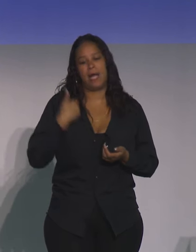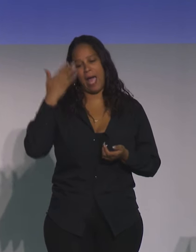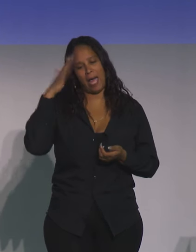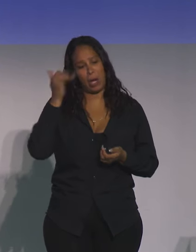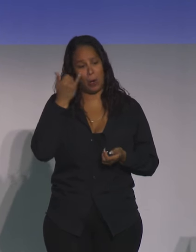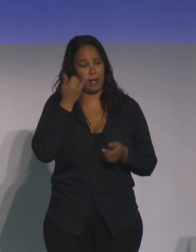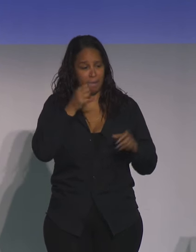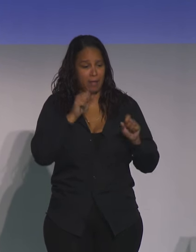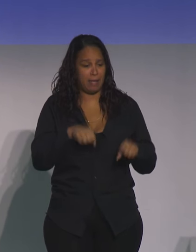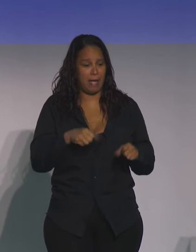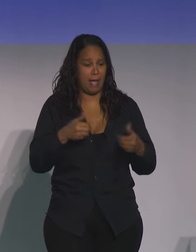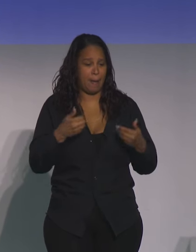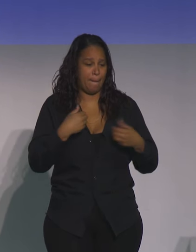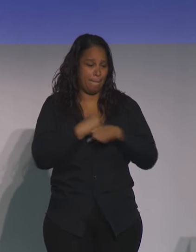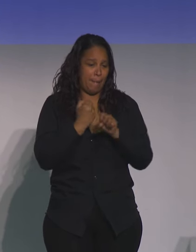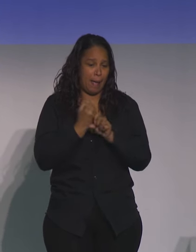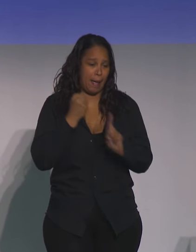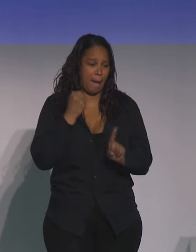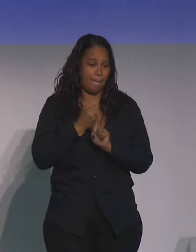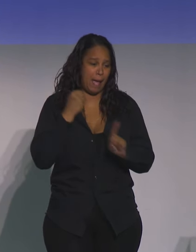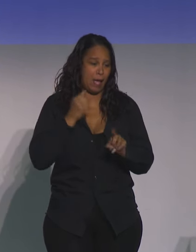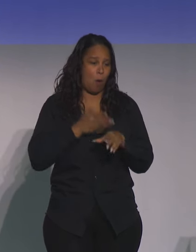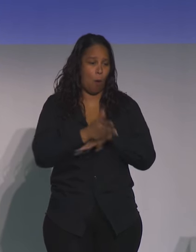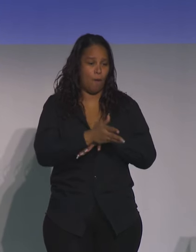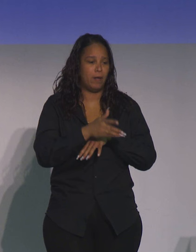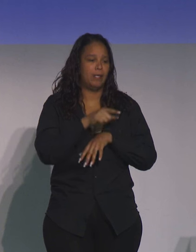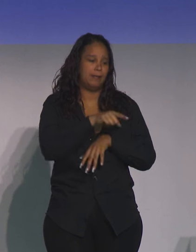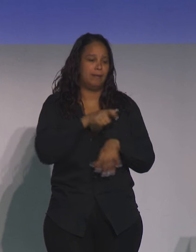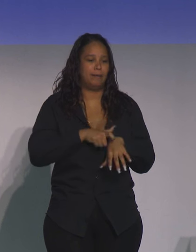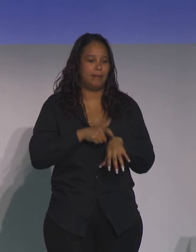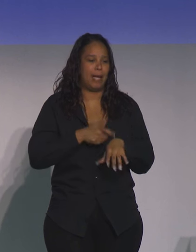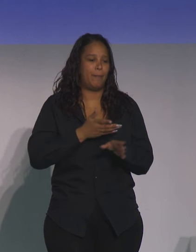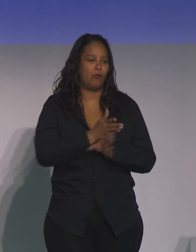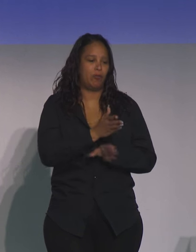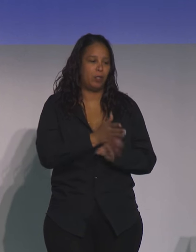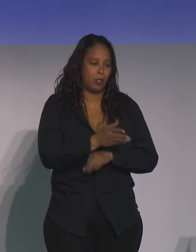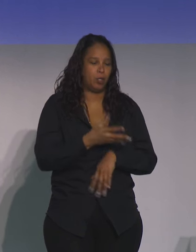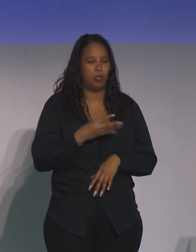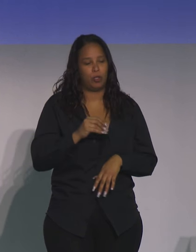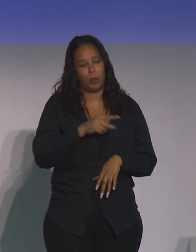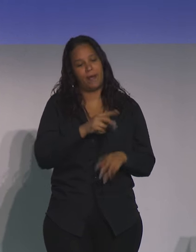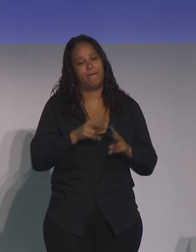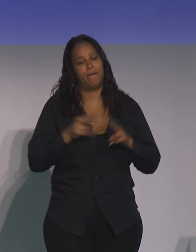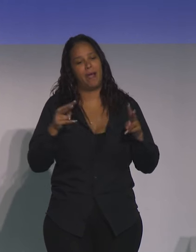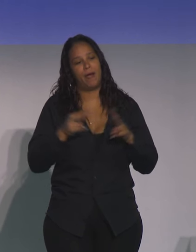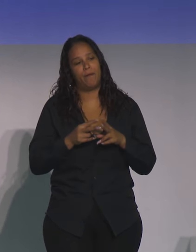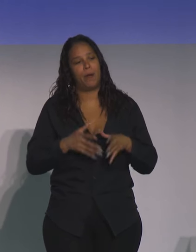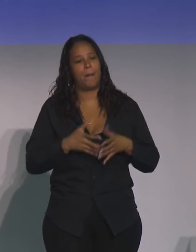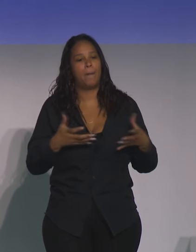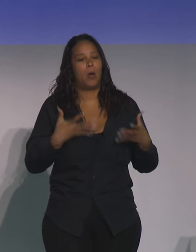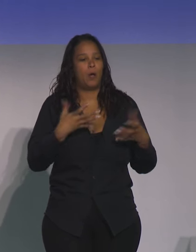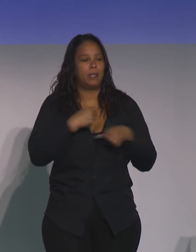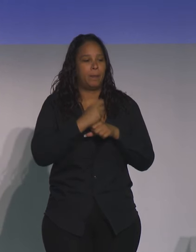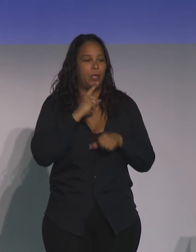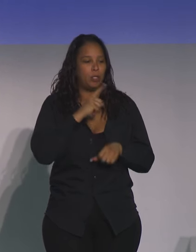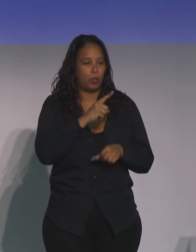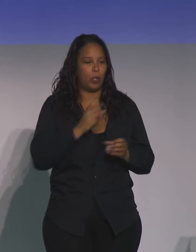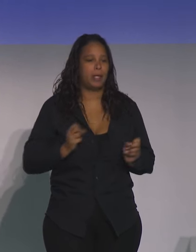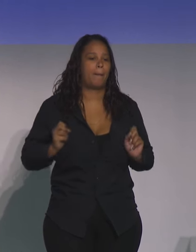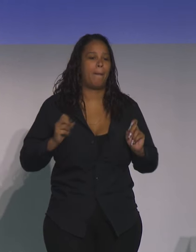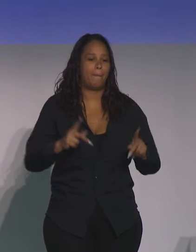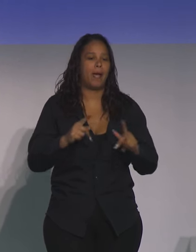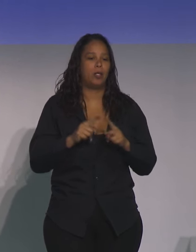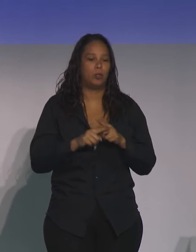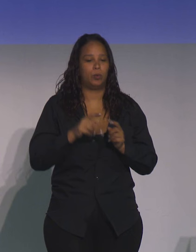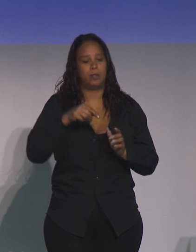have made the impact he did over the course of his career. So he owed, he very much wanted to make sure he was giving back to Downstate that